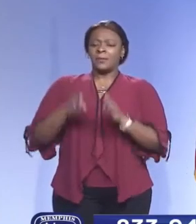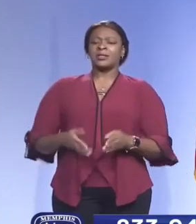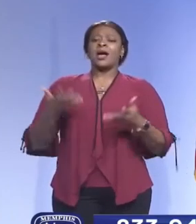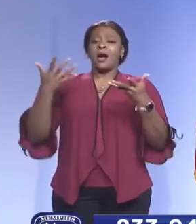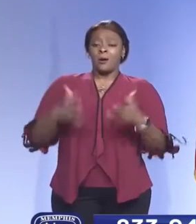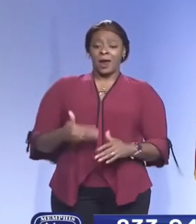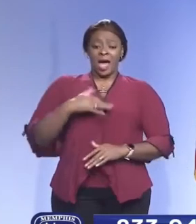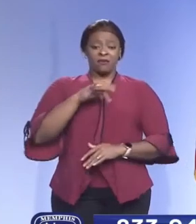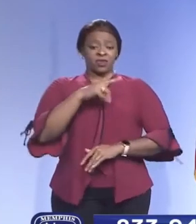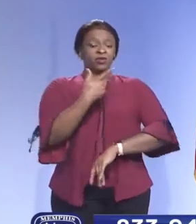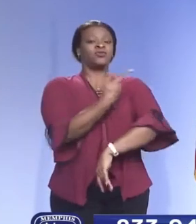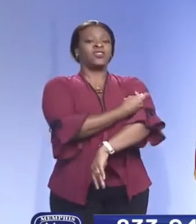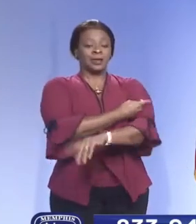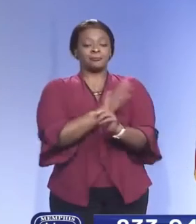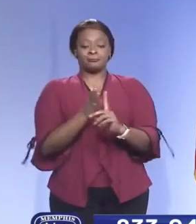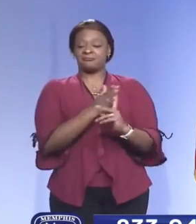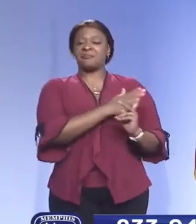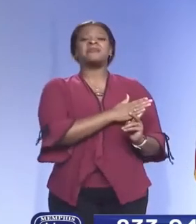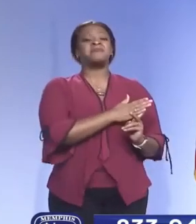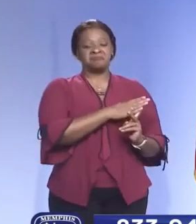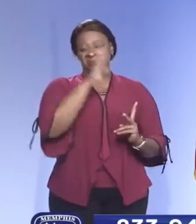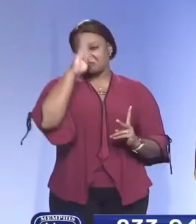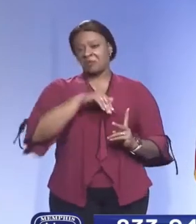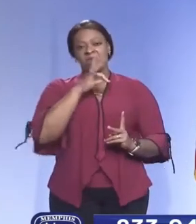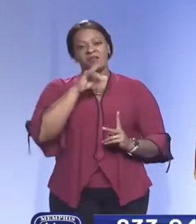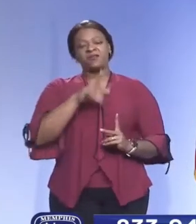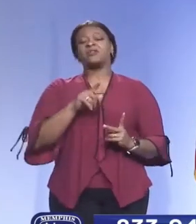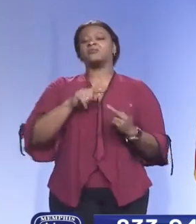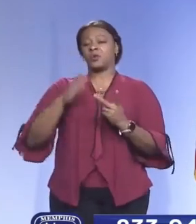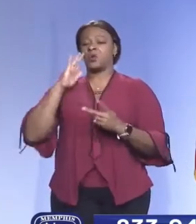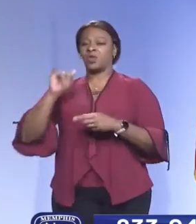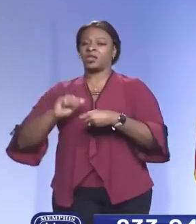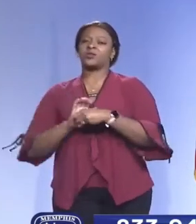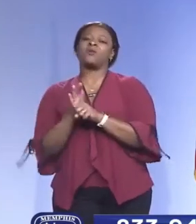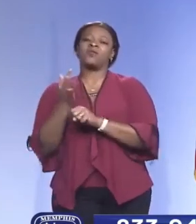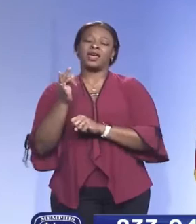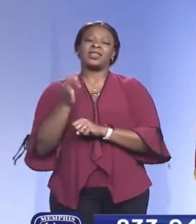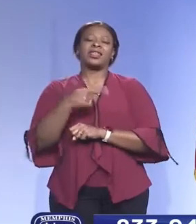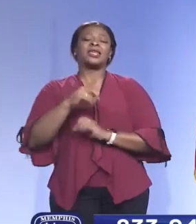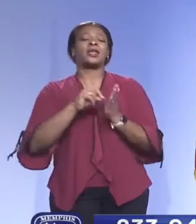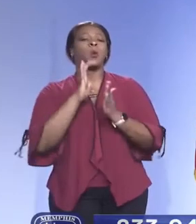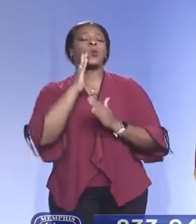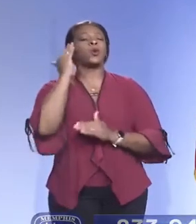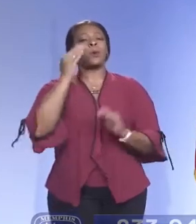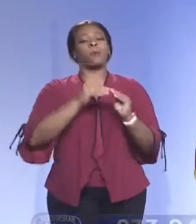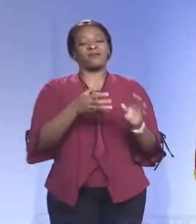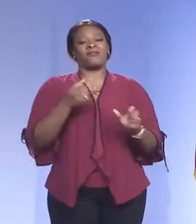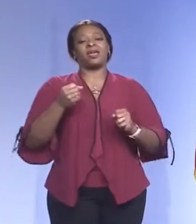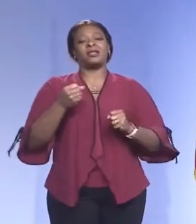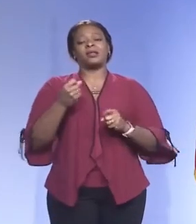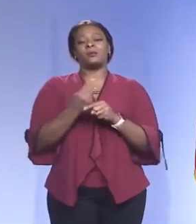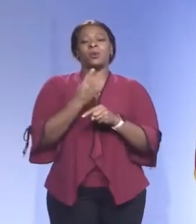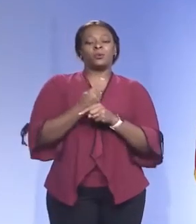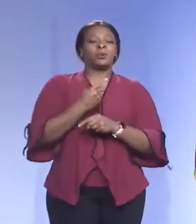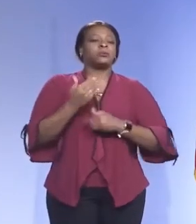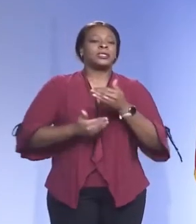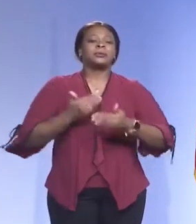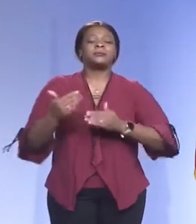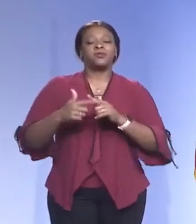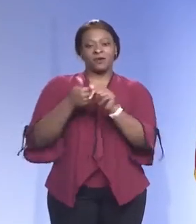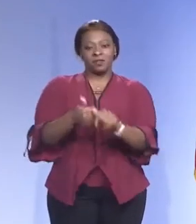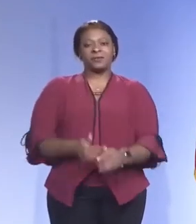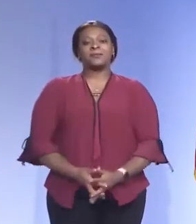had the flu vaccine helps in determining the appropriate protocol to follow.